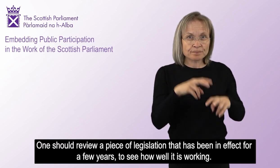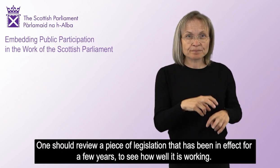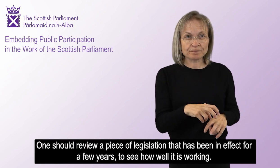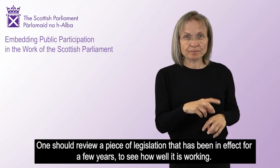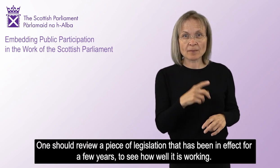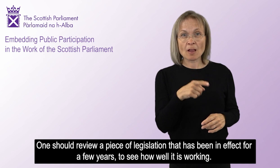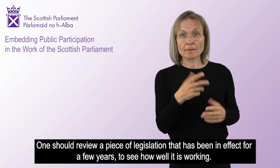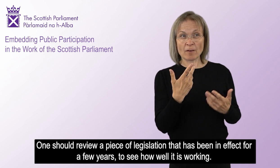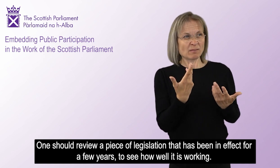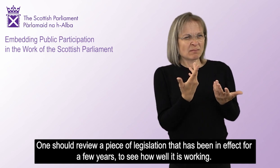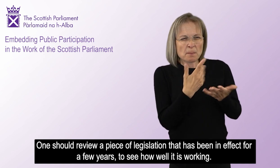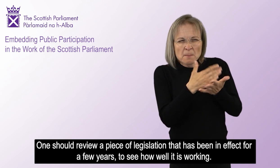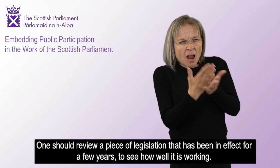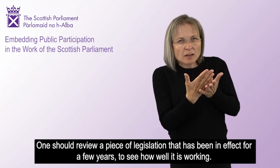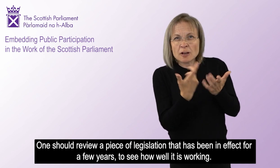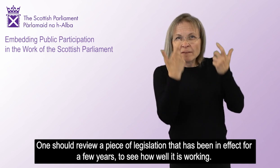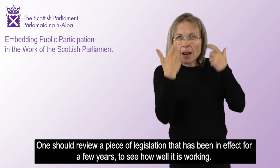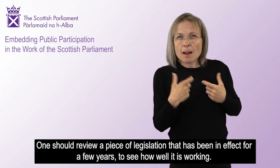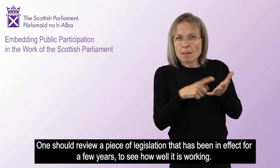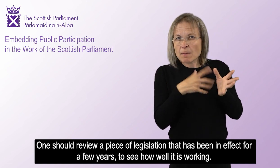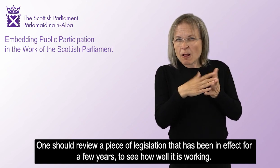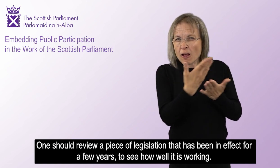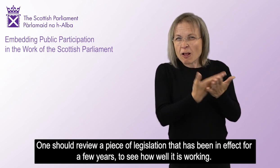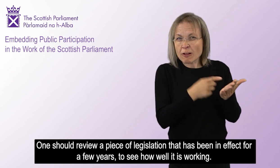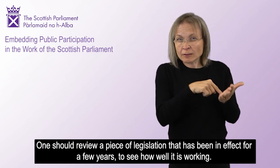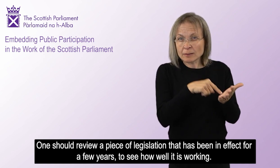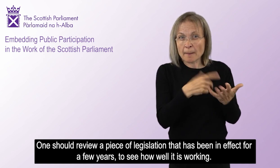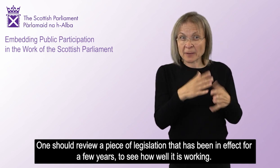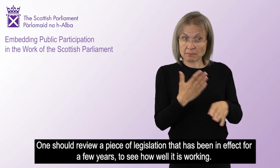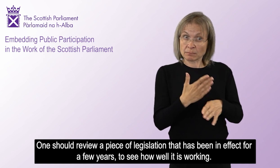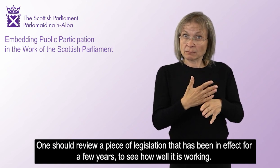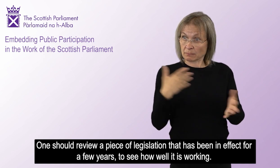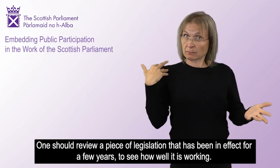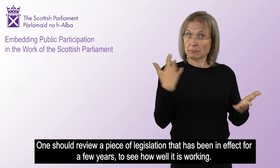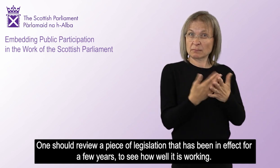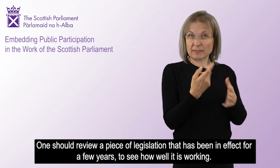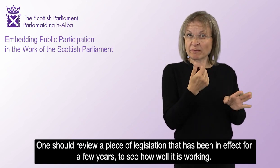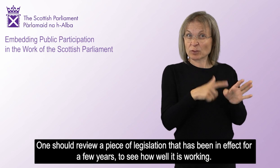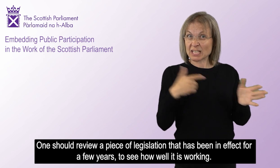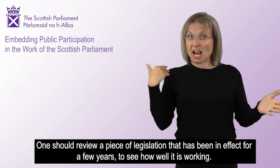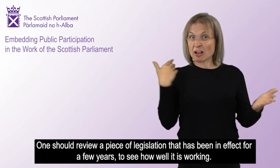One should review a piece of legislation that has been in effect for a few years to see how well it is working.